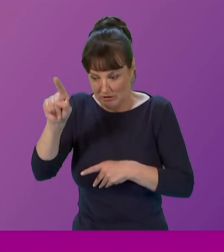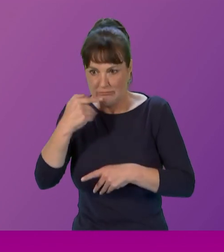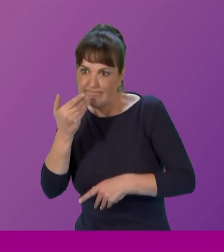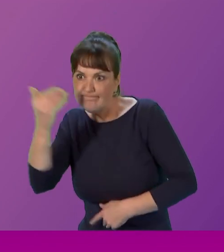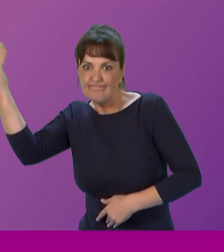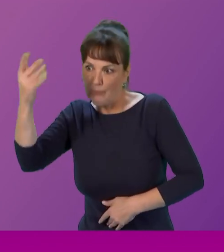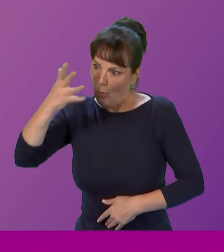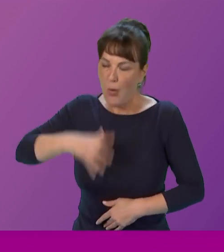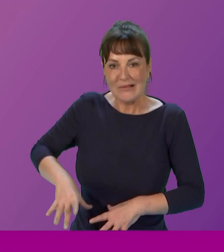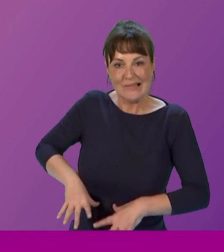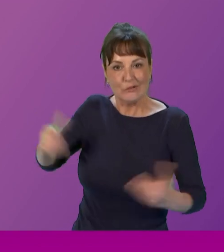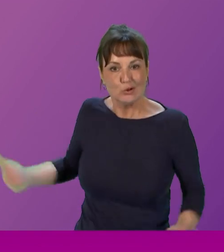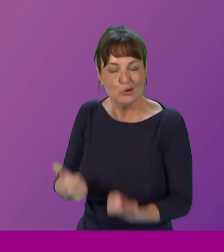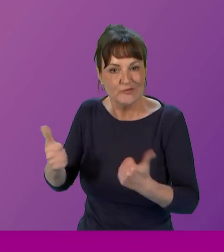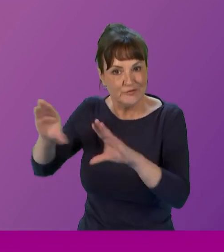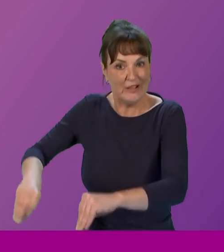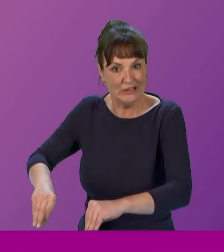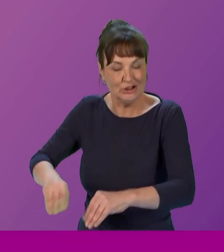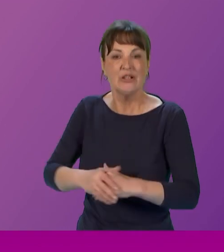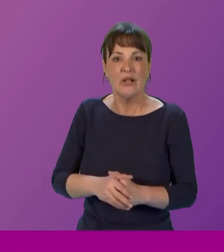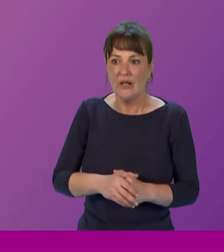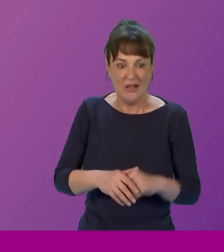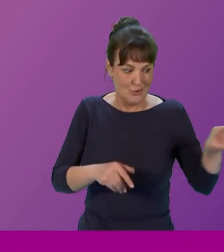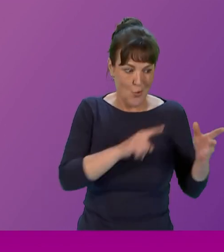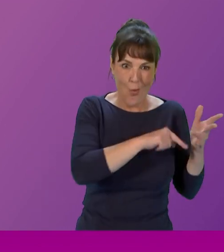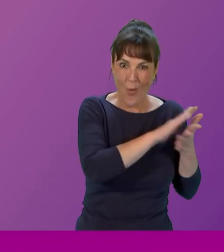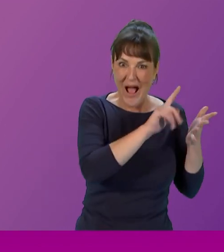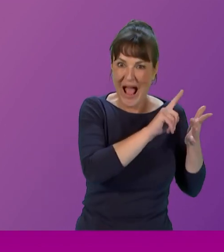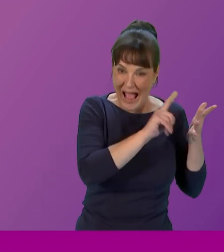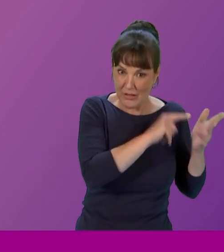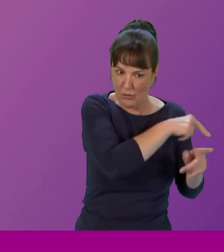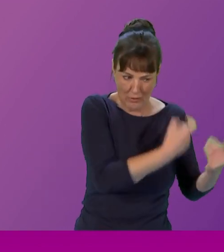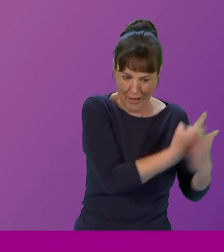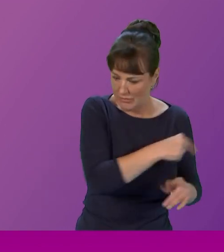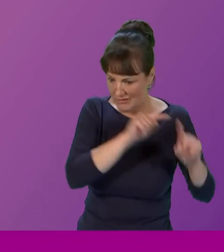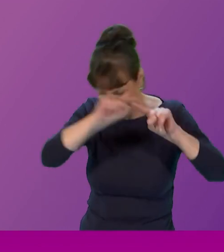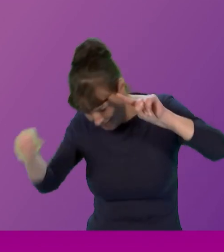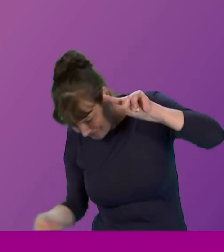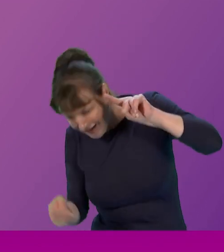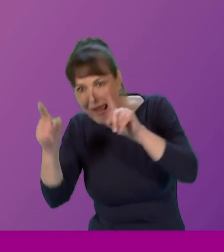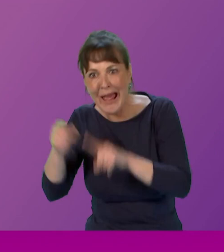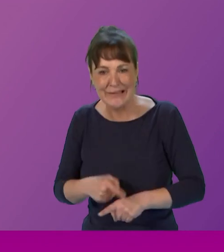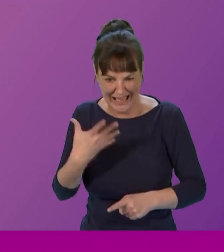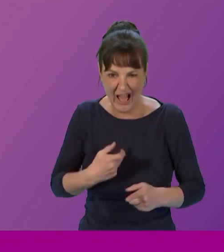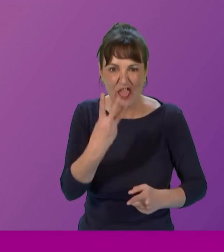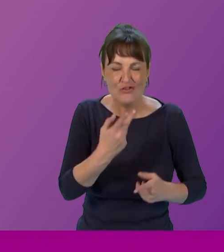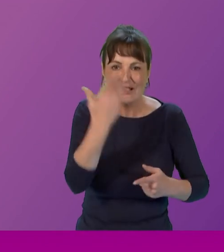woman's speech at the women's conference in ekran ohio fule was running three schools with 150 female students especially those